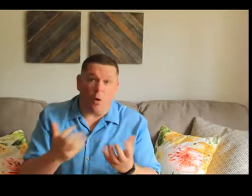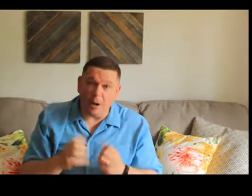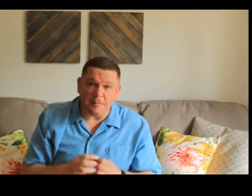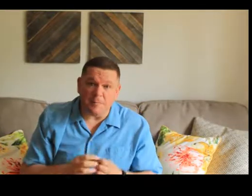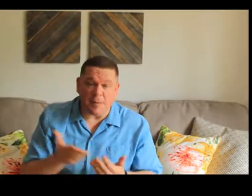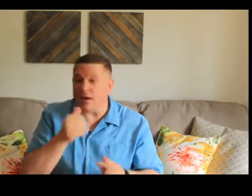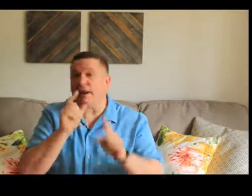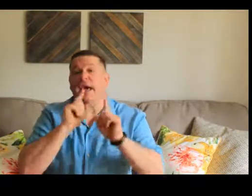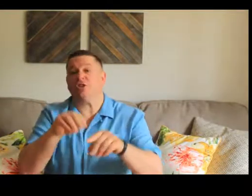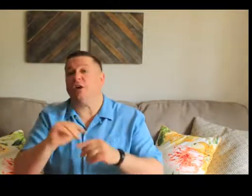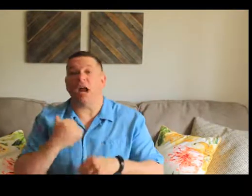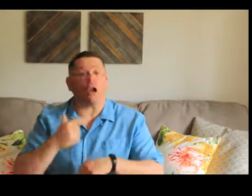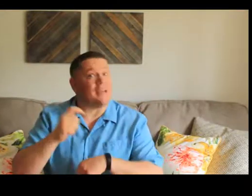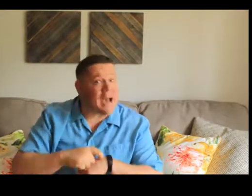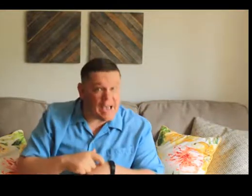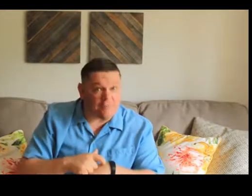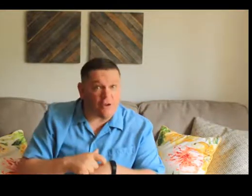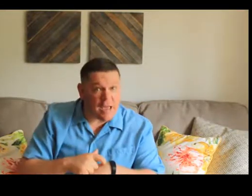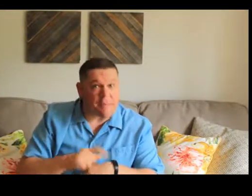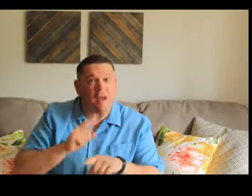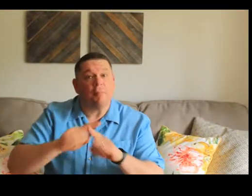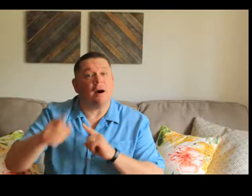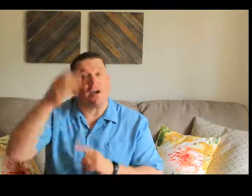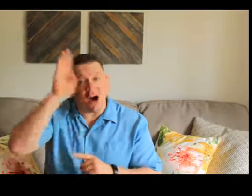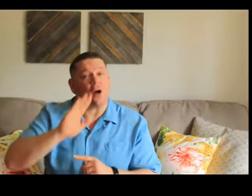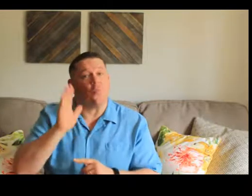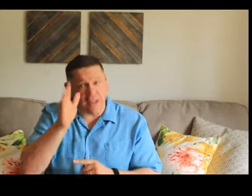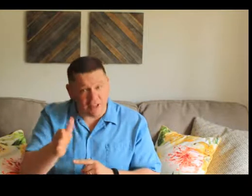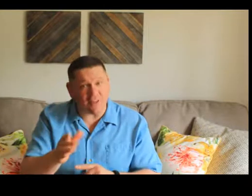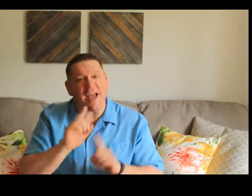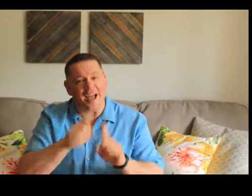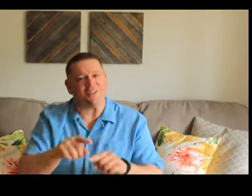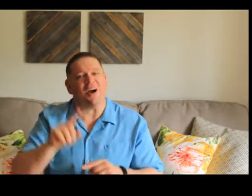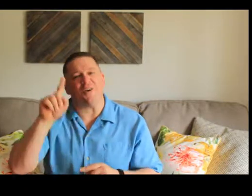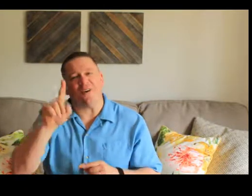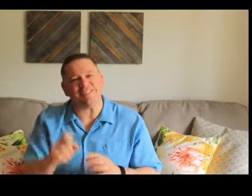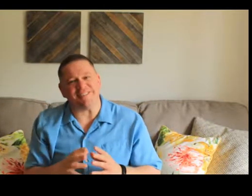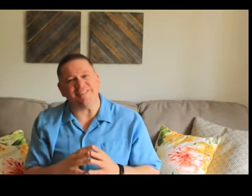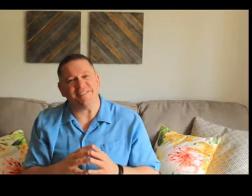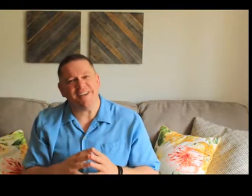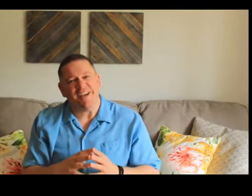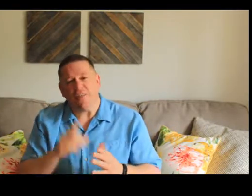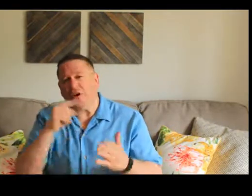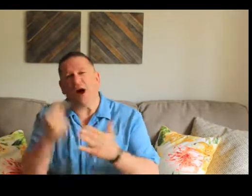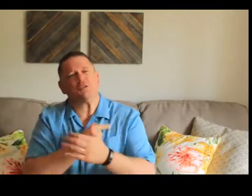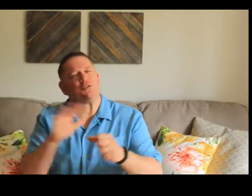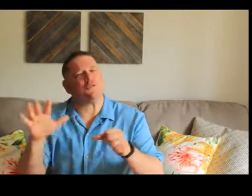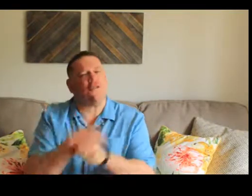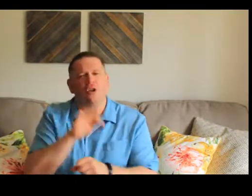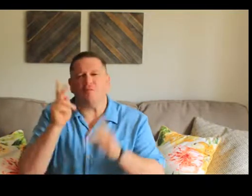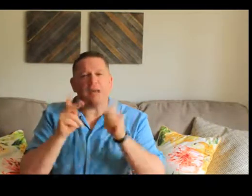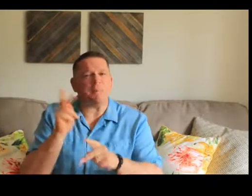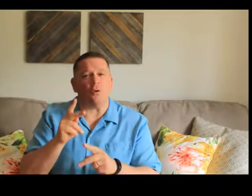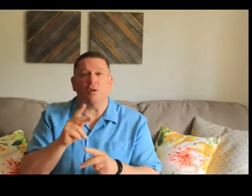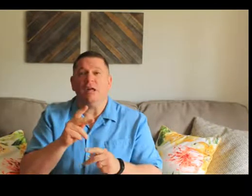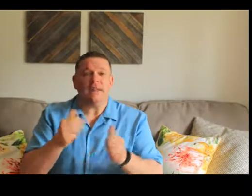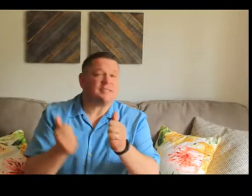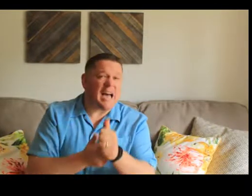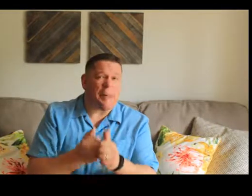want. He may not have answered in our time frame. But God will answer our questions. The gospel is full of people, disciples,